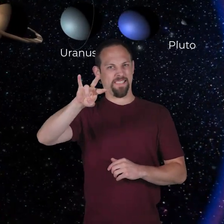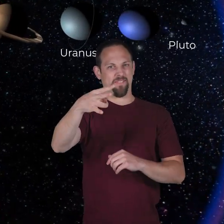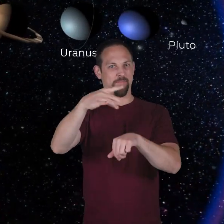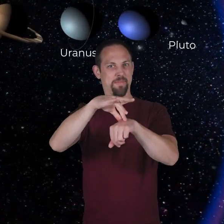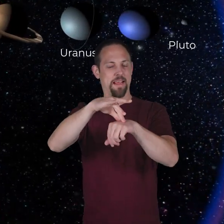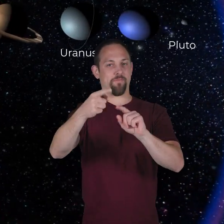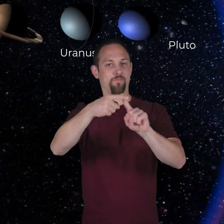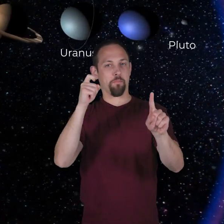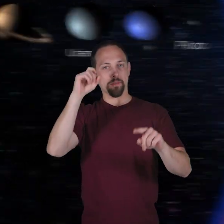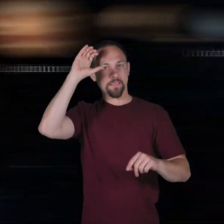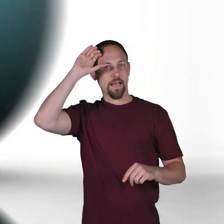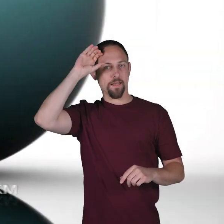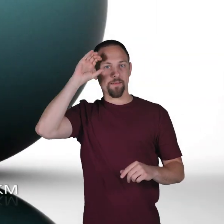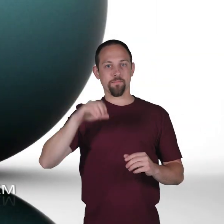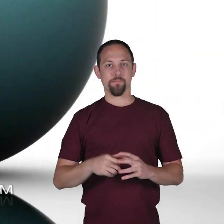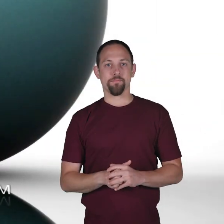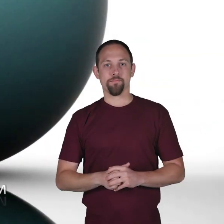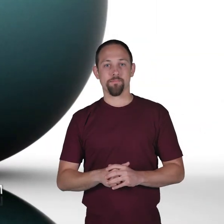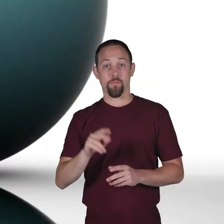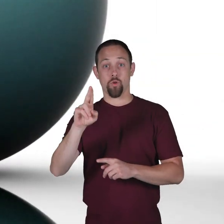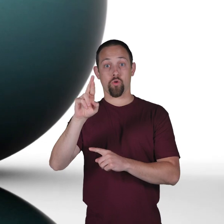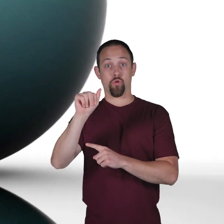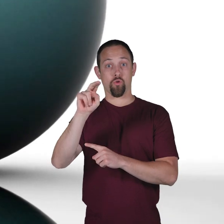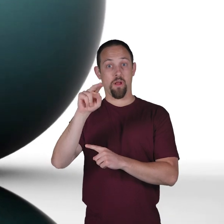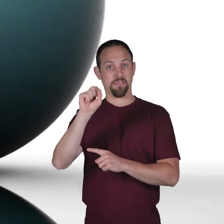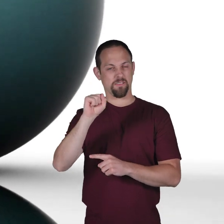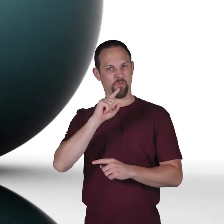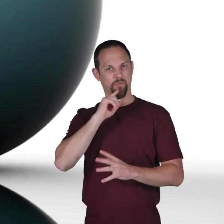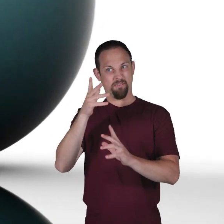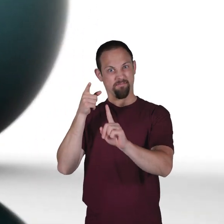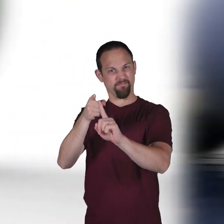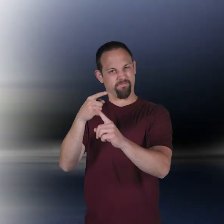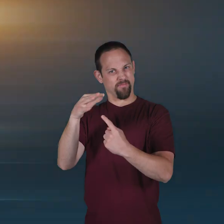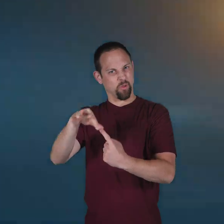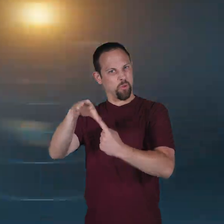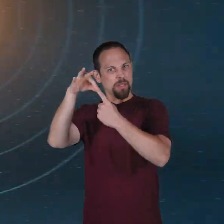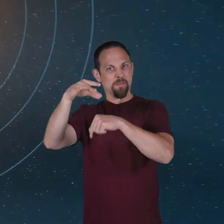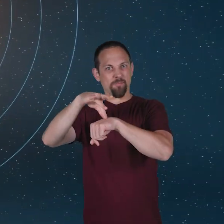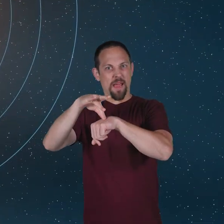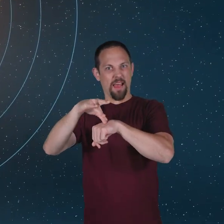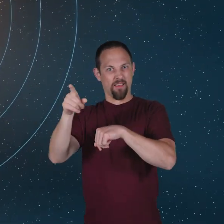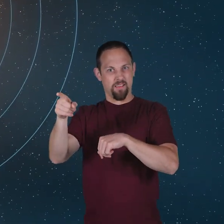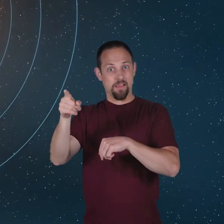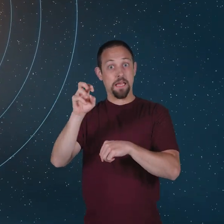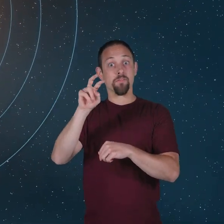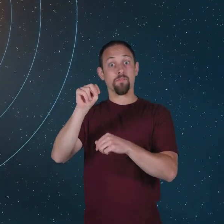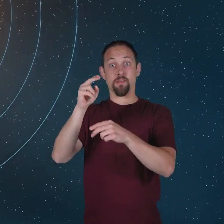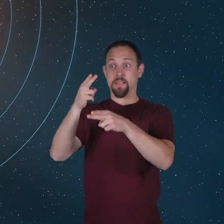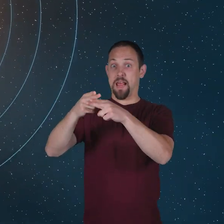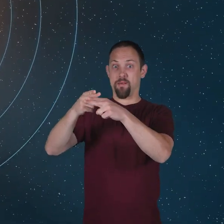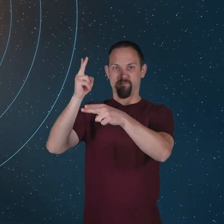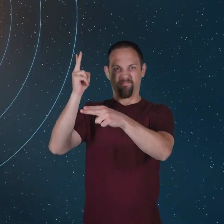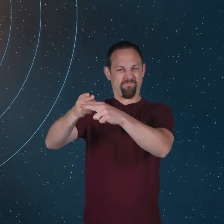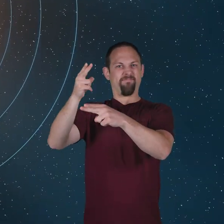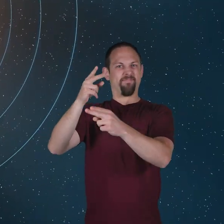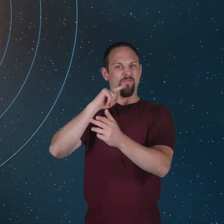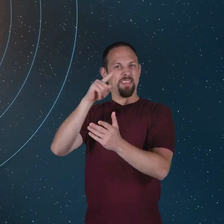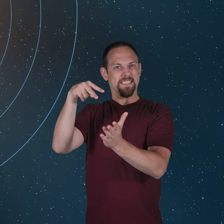from the Sun. Uranus is an especially unique planet. Even the origins of its name make it stand out because